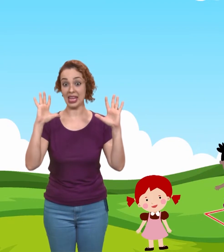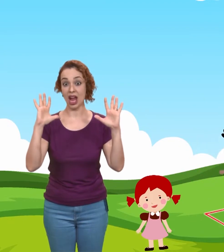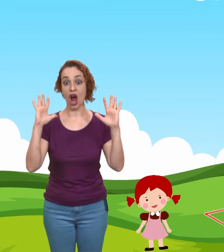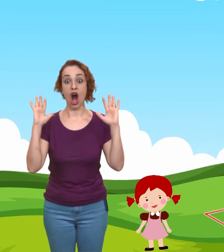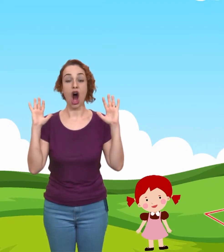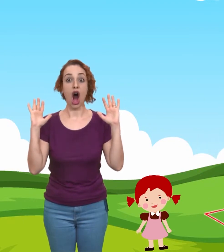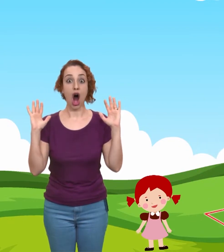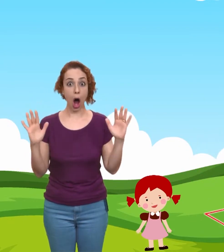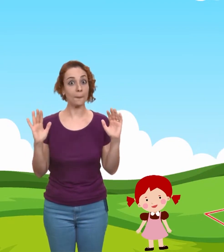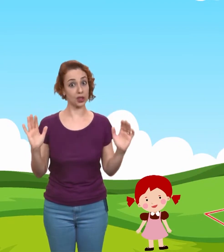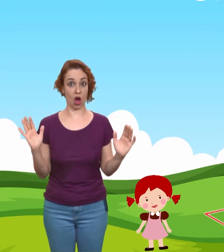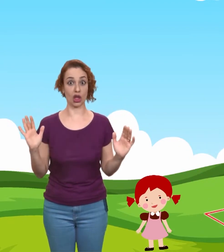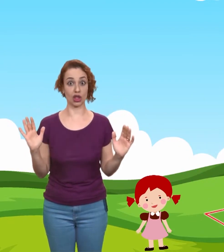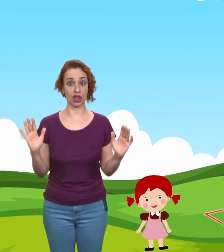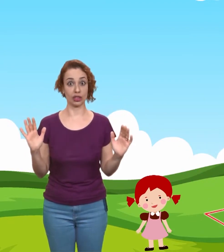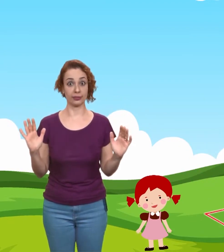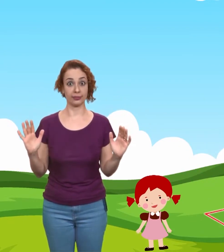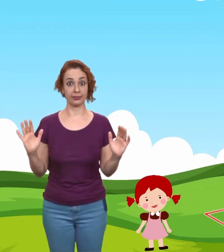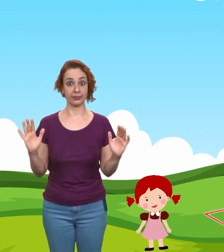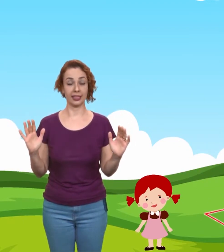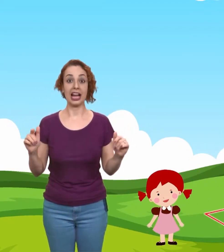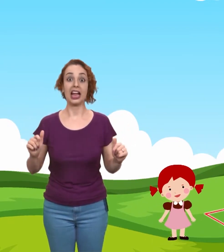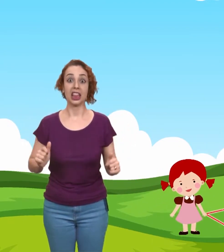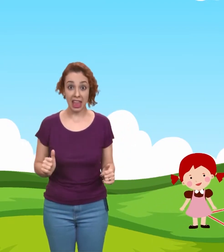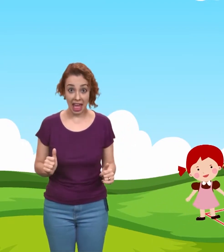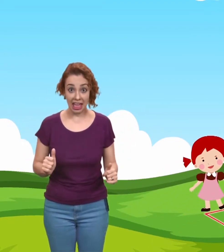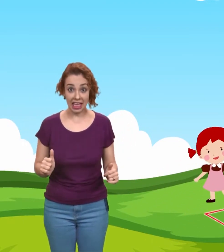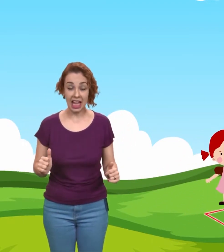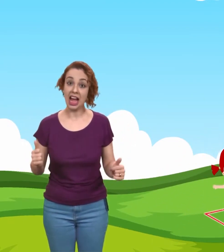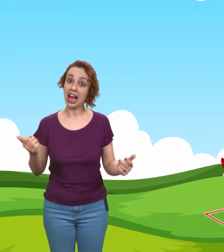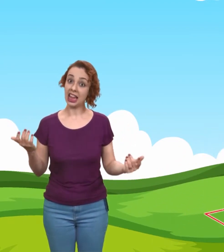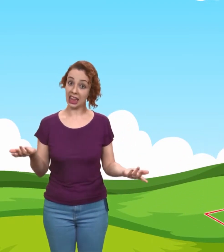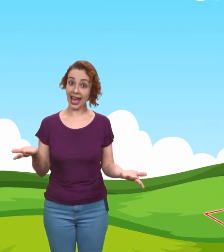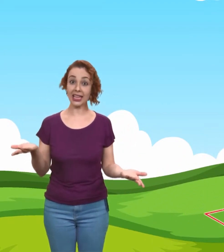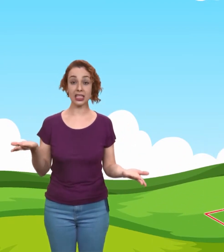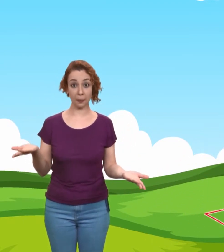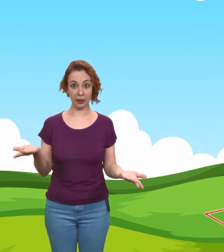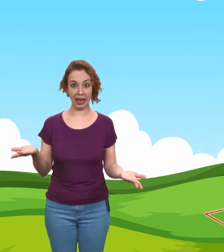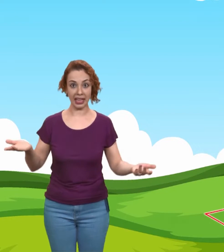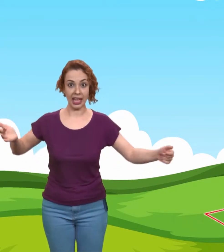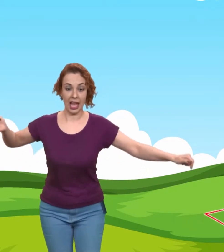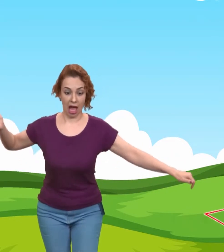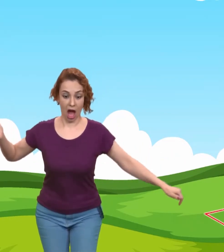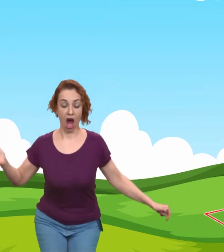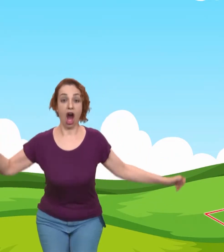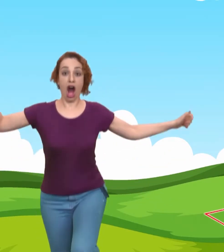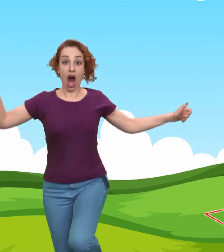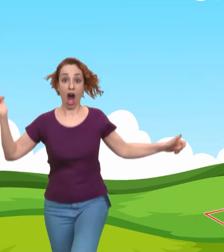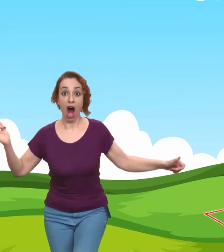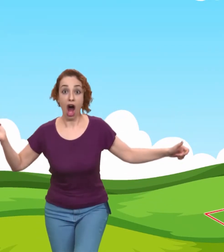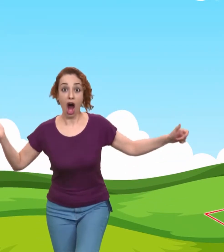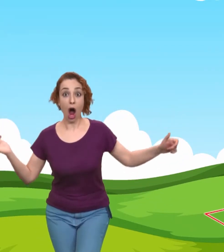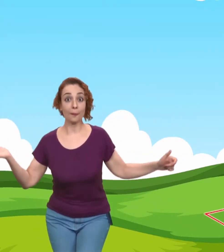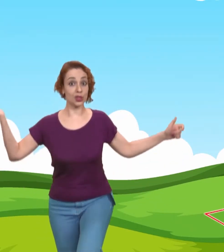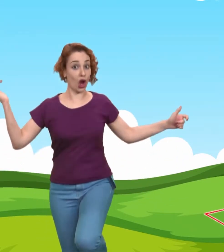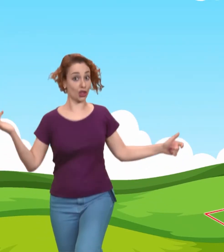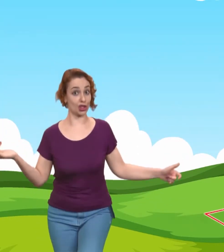hopscotch. They like to play hopscotch.